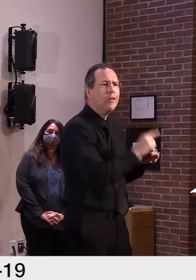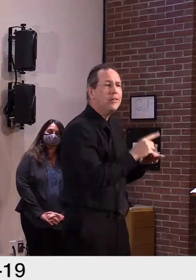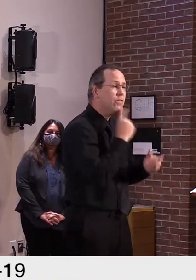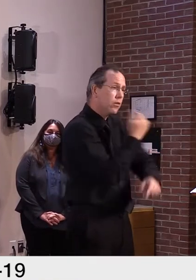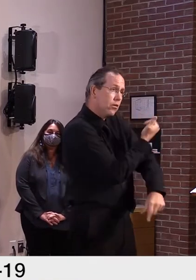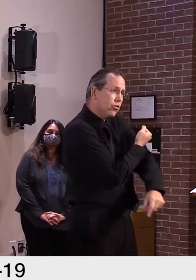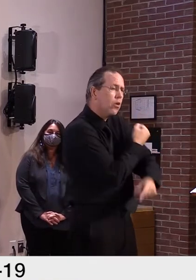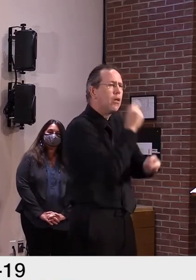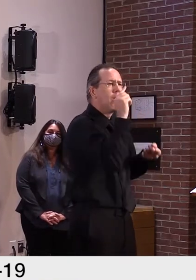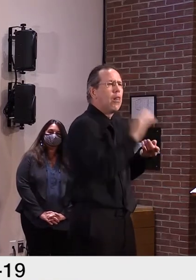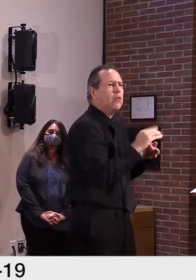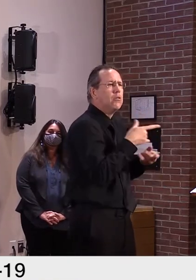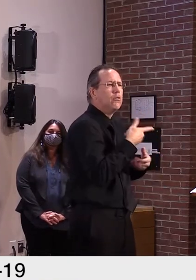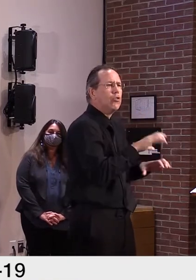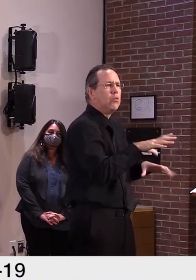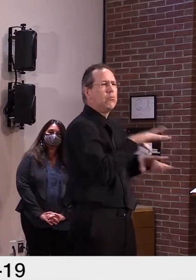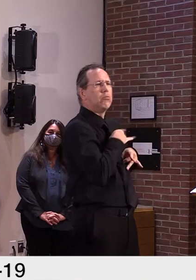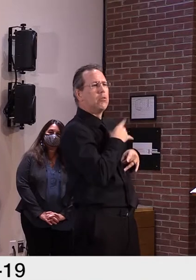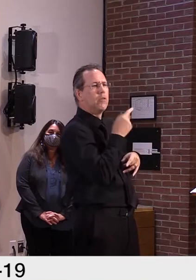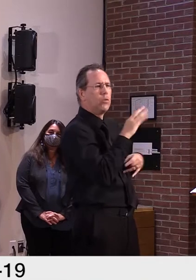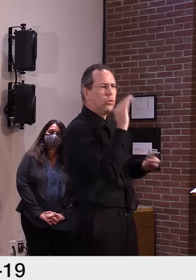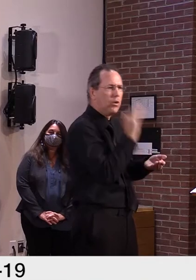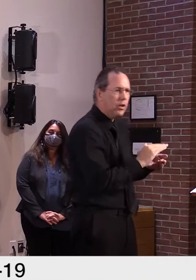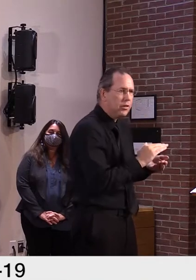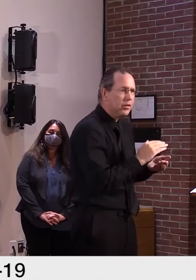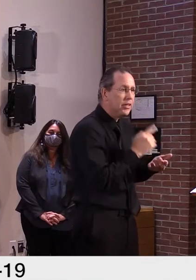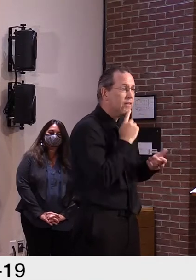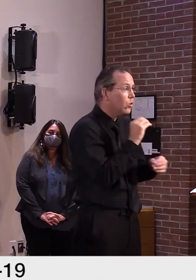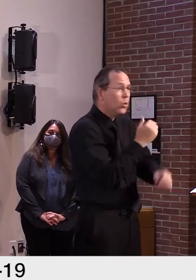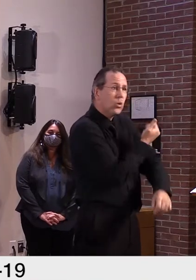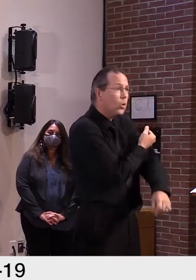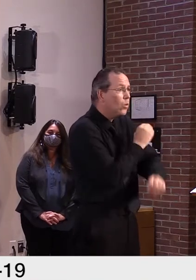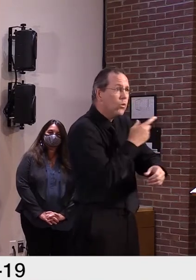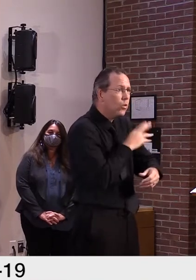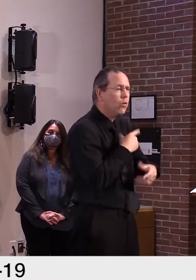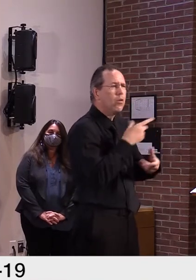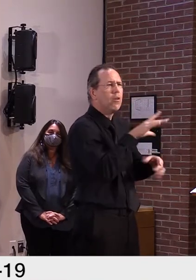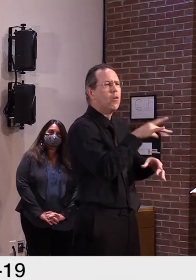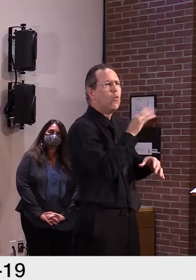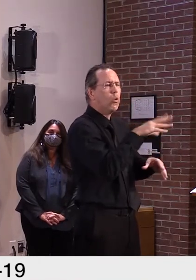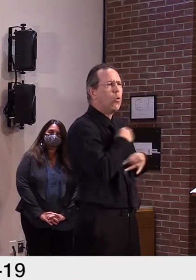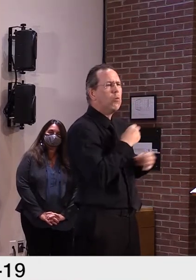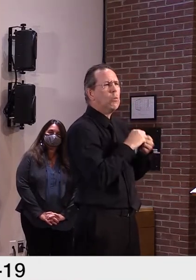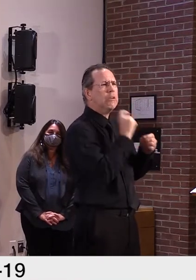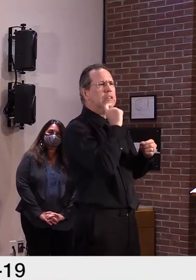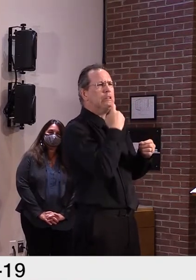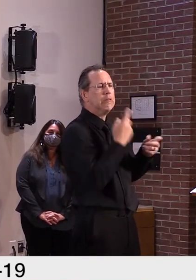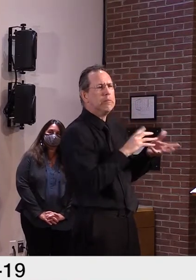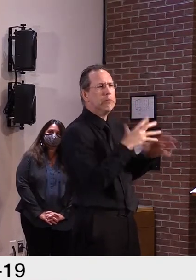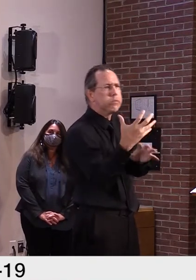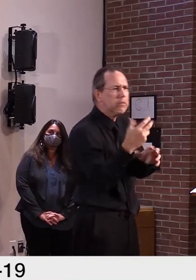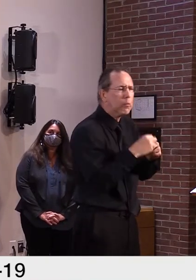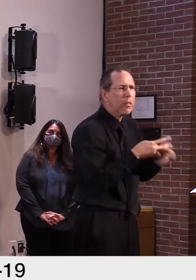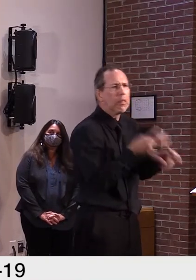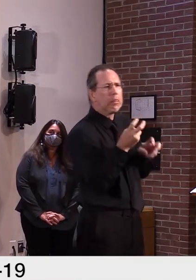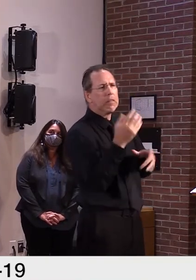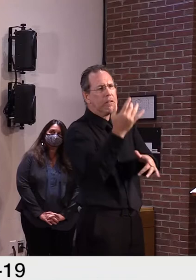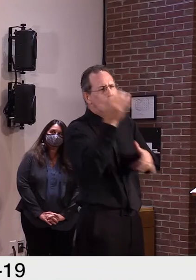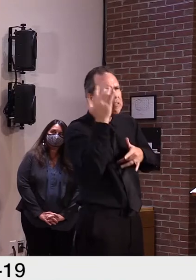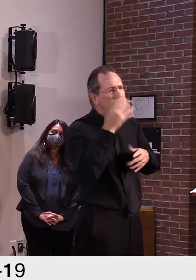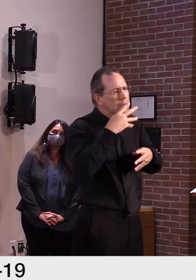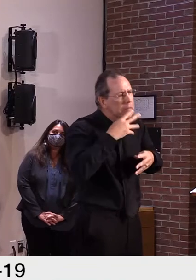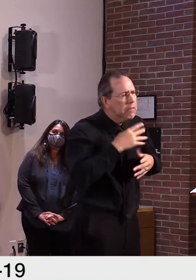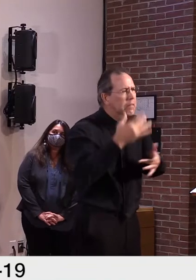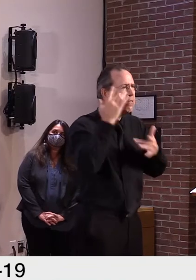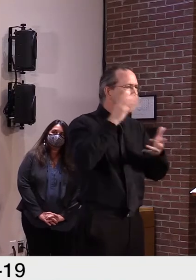hospitalizations and occasionally deaths that might occur from the flu. And that's just the